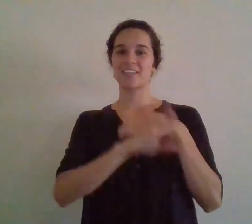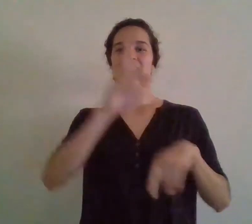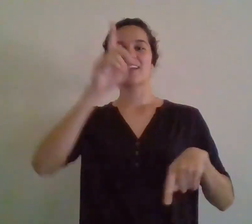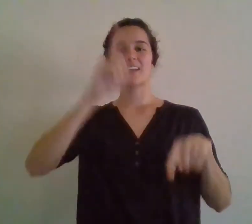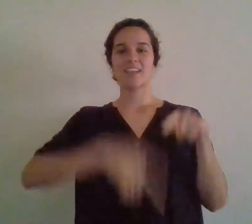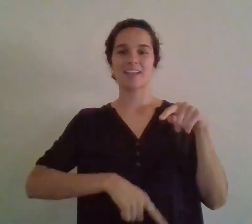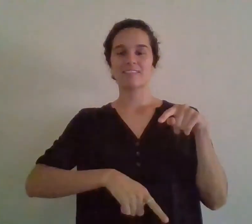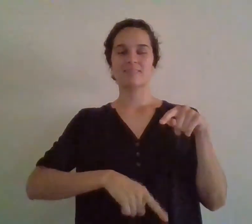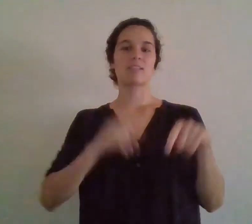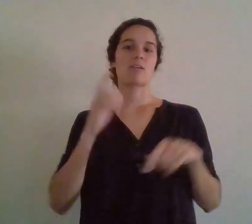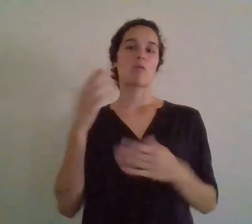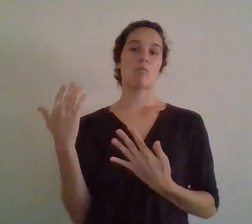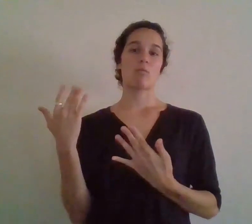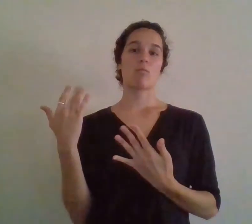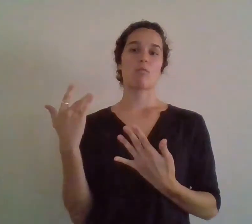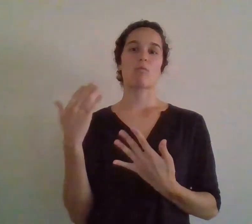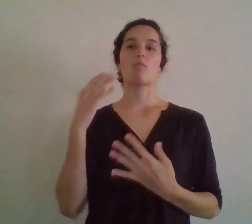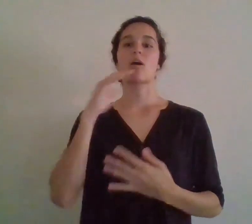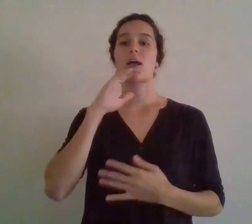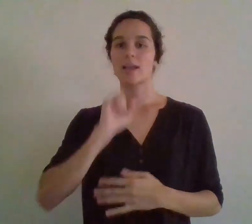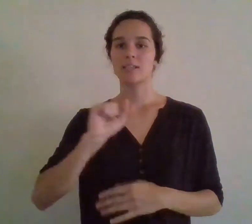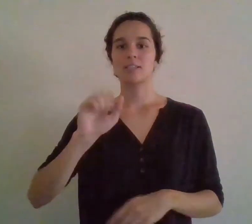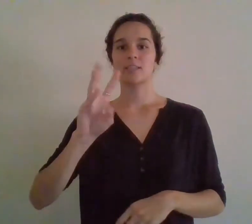until you hit the retirement age for the account.